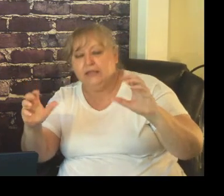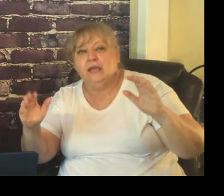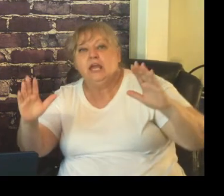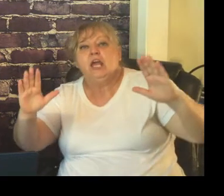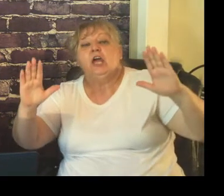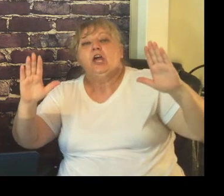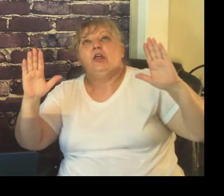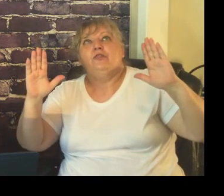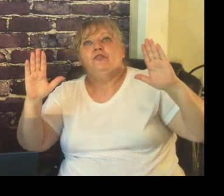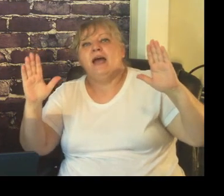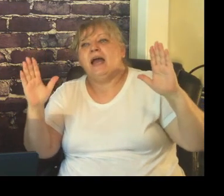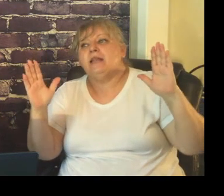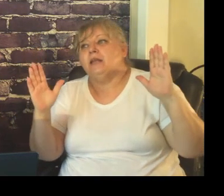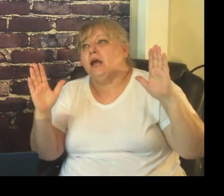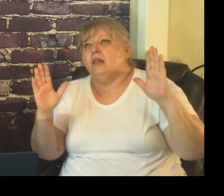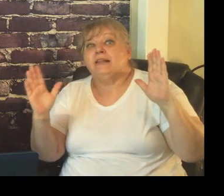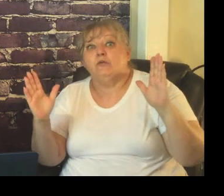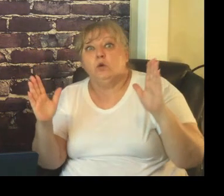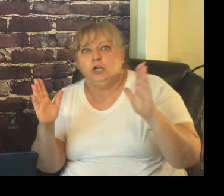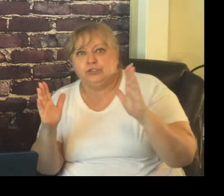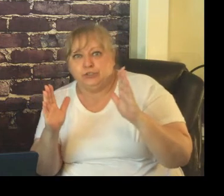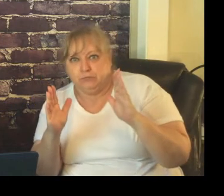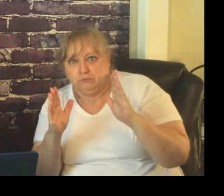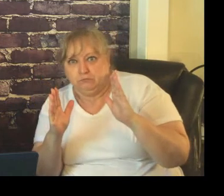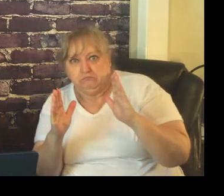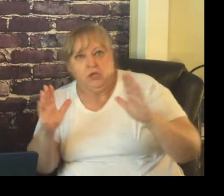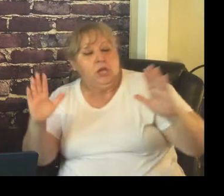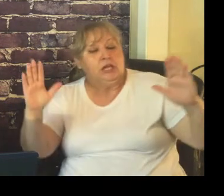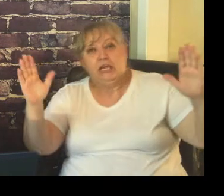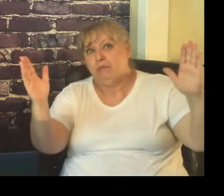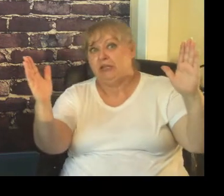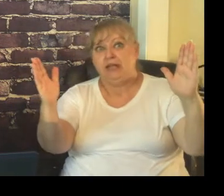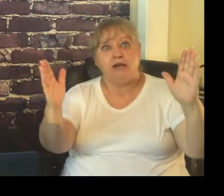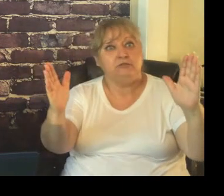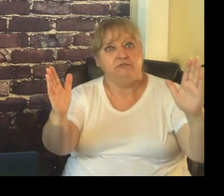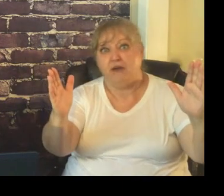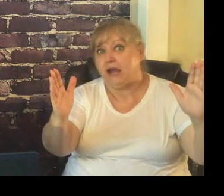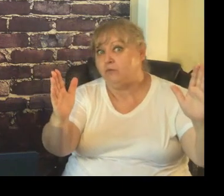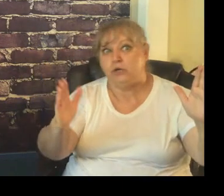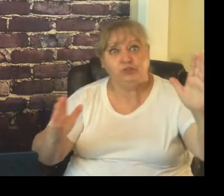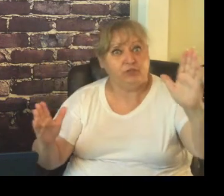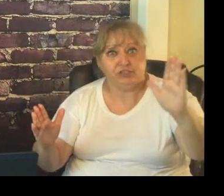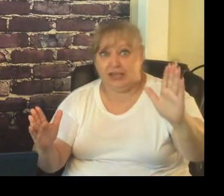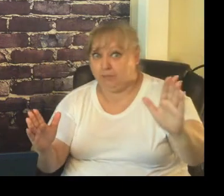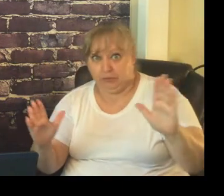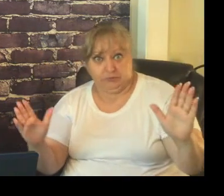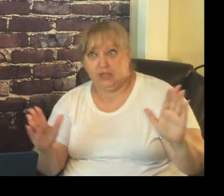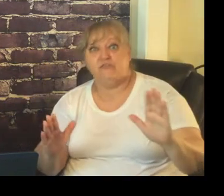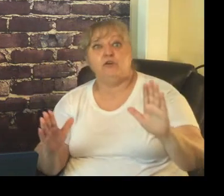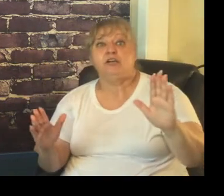not a lot the words yes keep it down to five words per step if you can